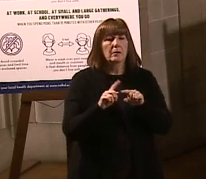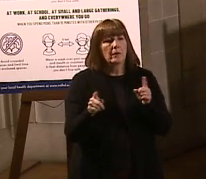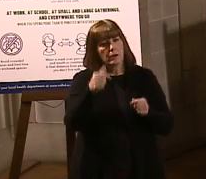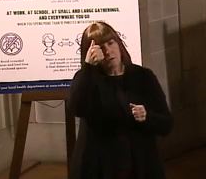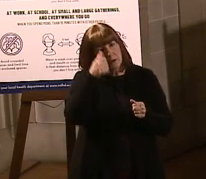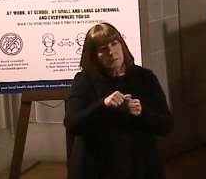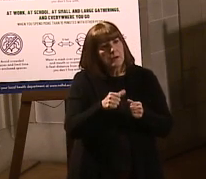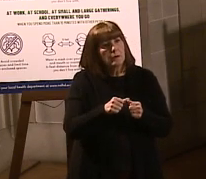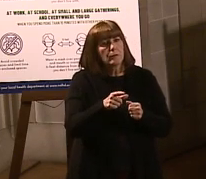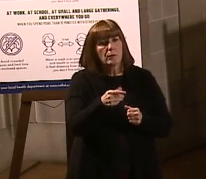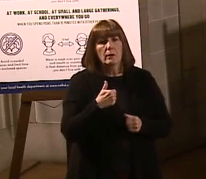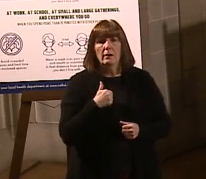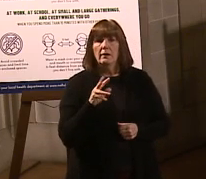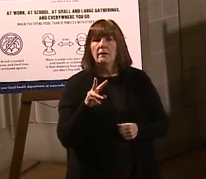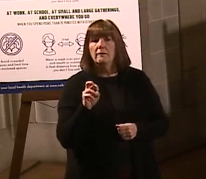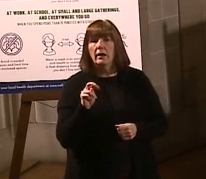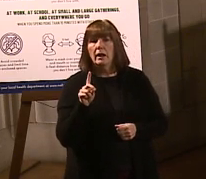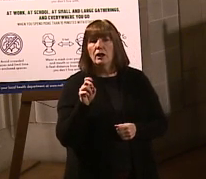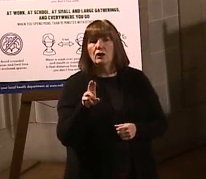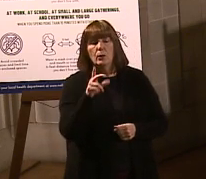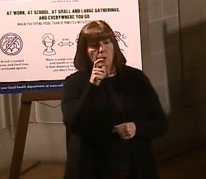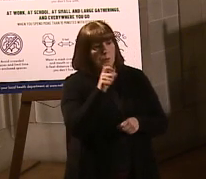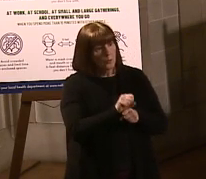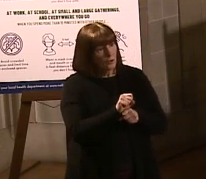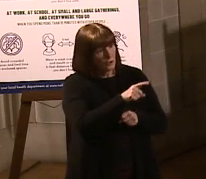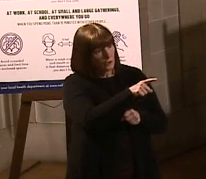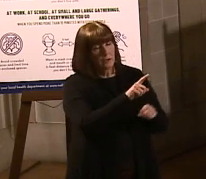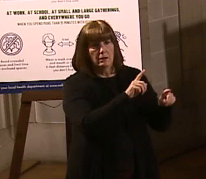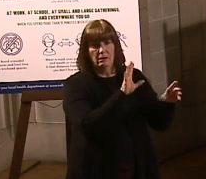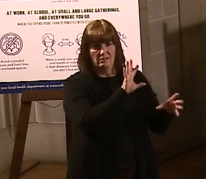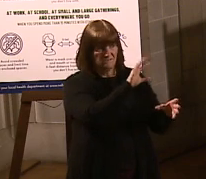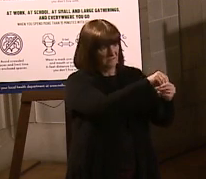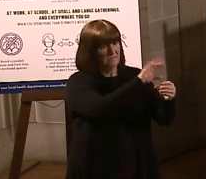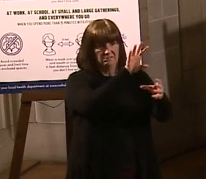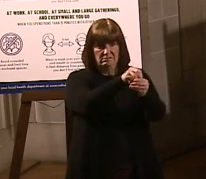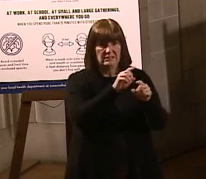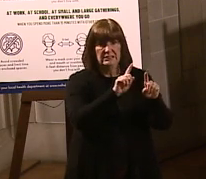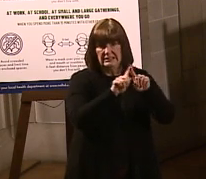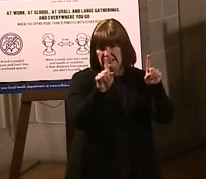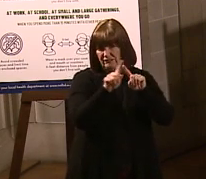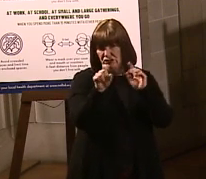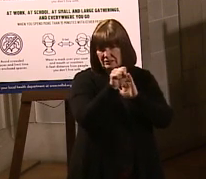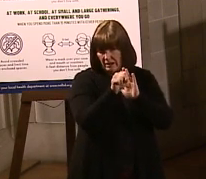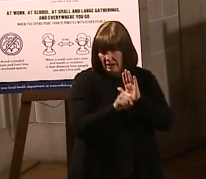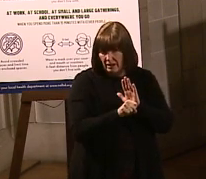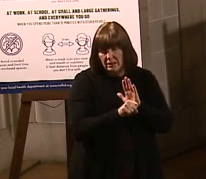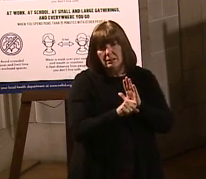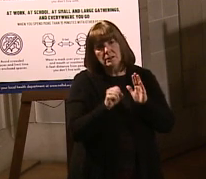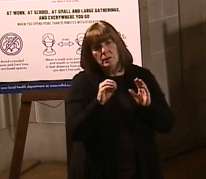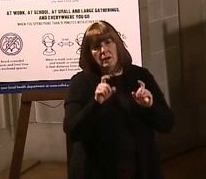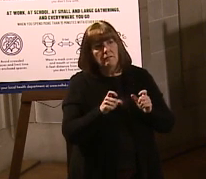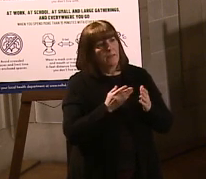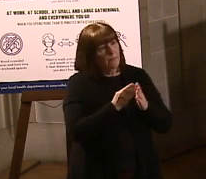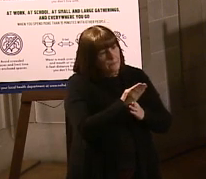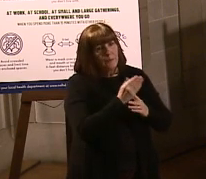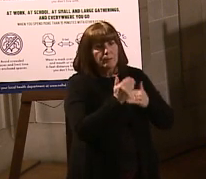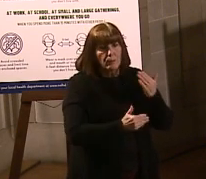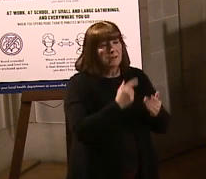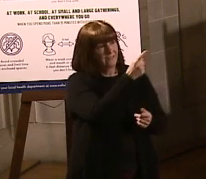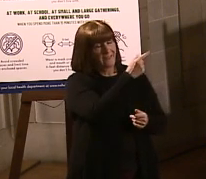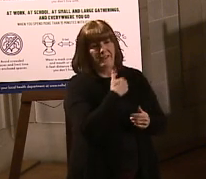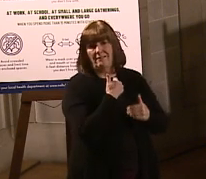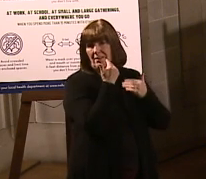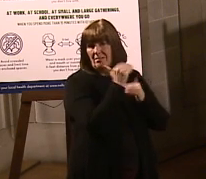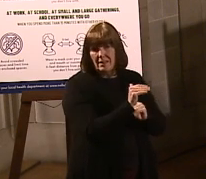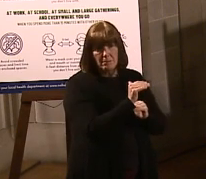you've got a vendor who is working with multiple states, and so you've just got to go through the process. And they've got limited resources